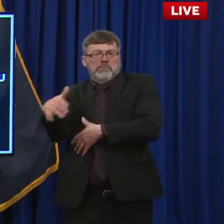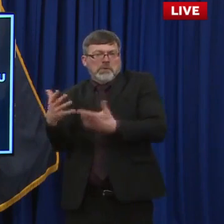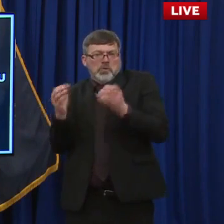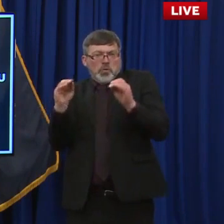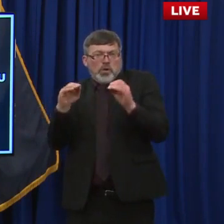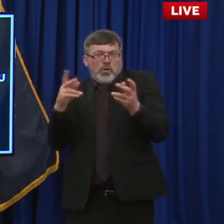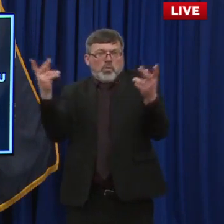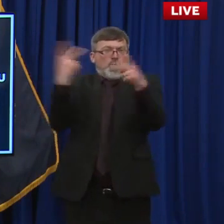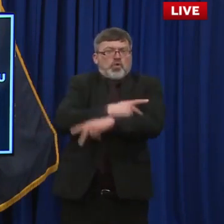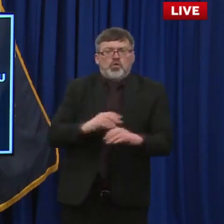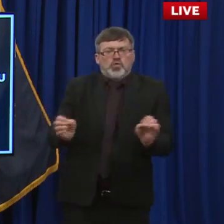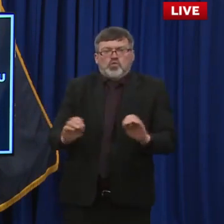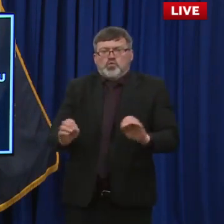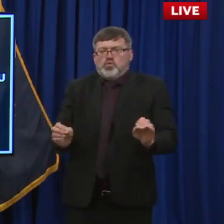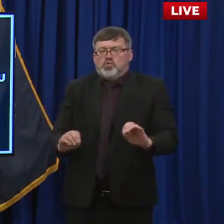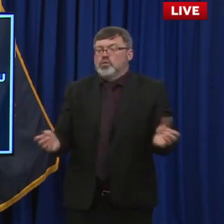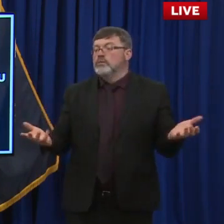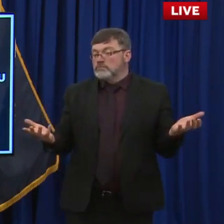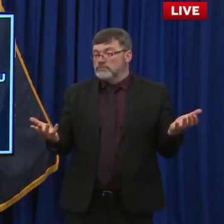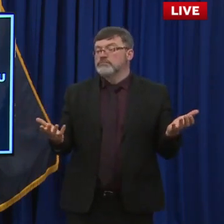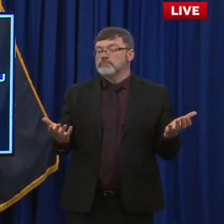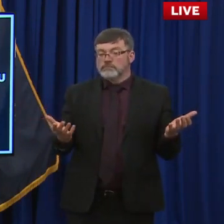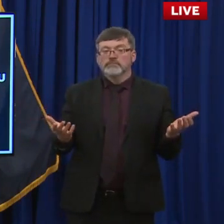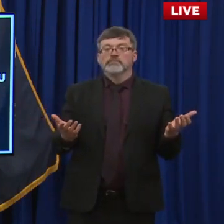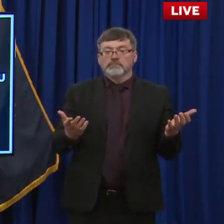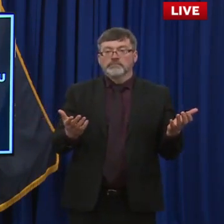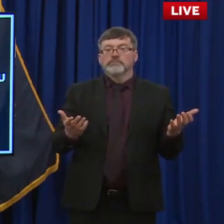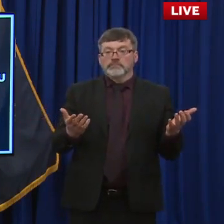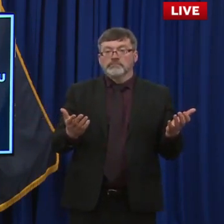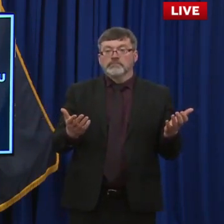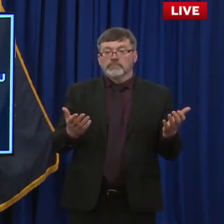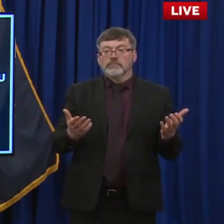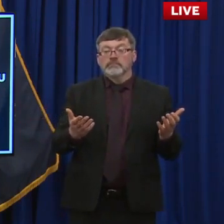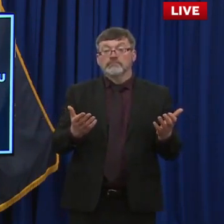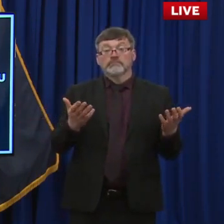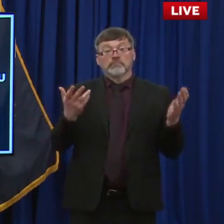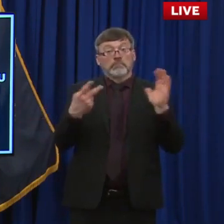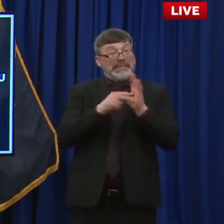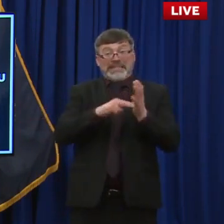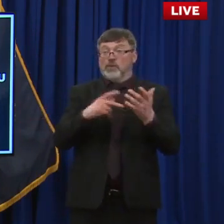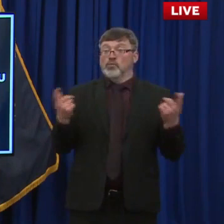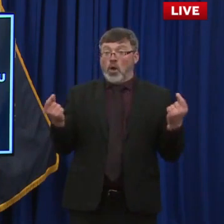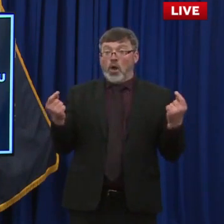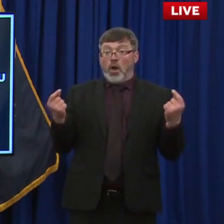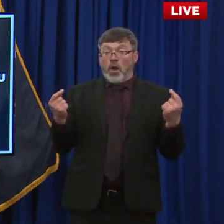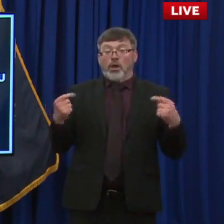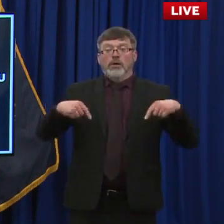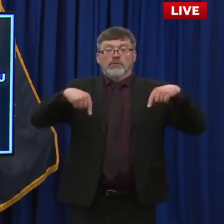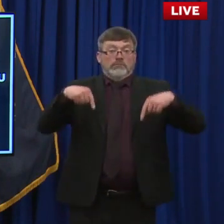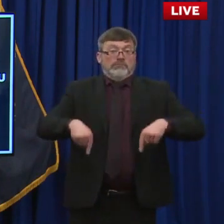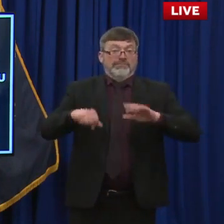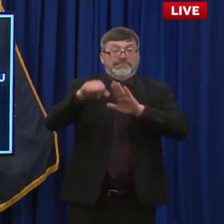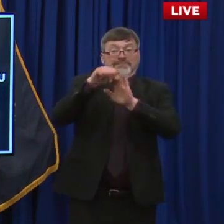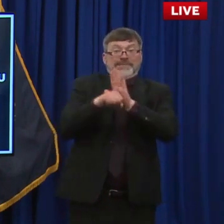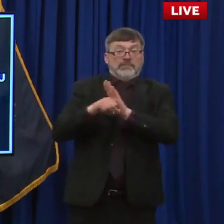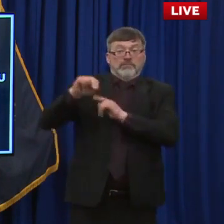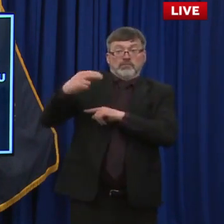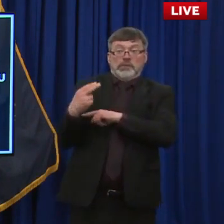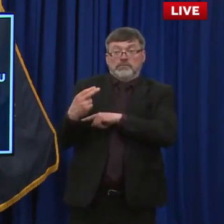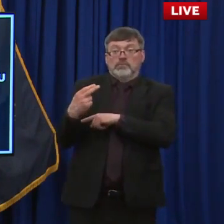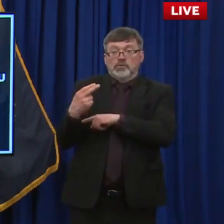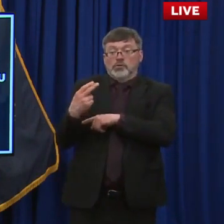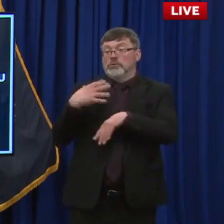distancing. Um, and so we have taken the step of, um, in the controlled monitored educational